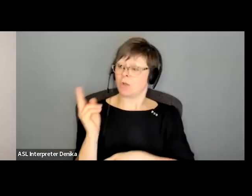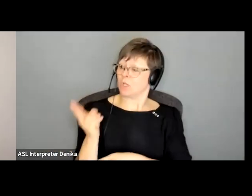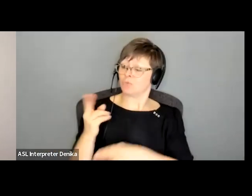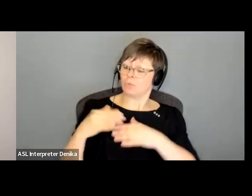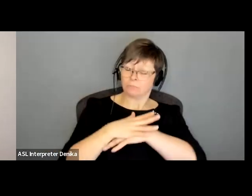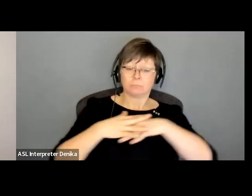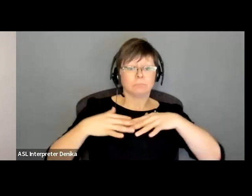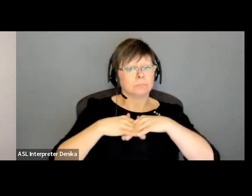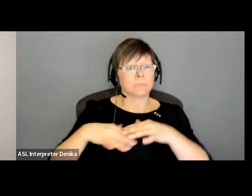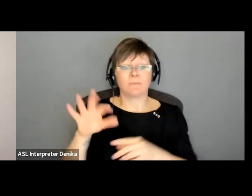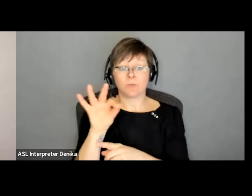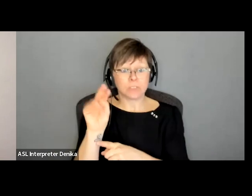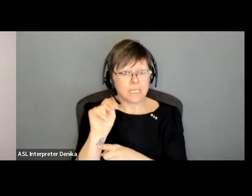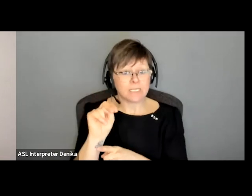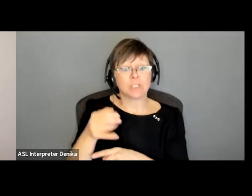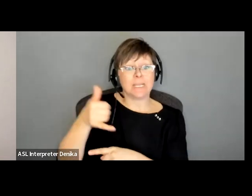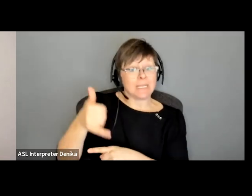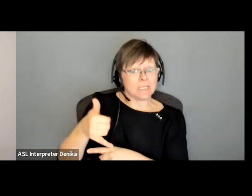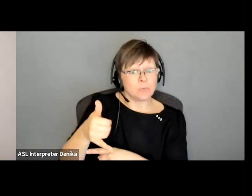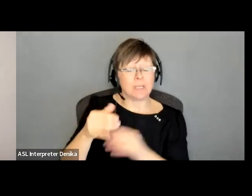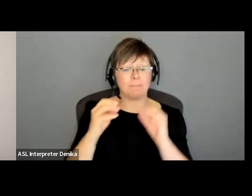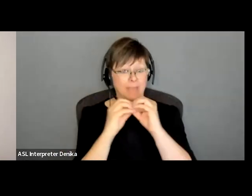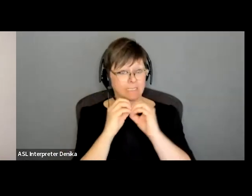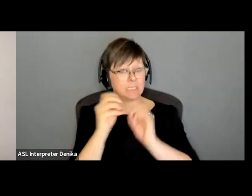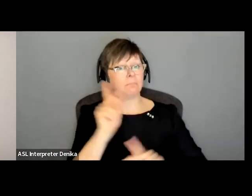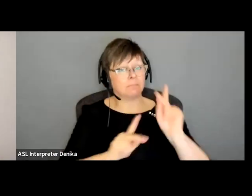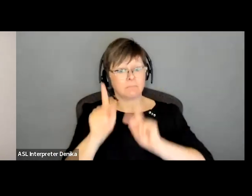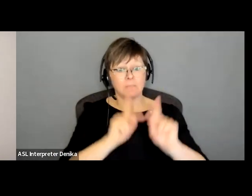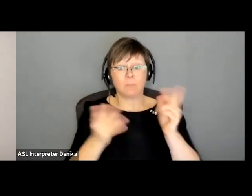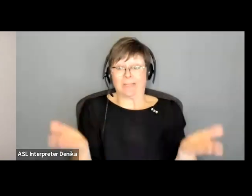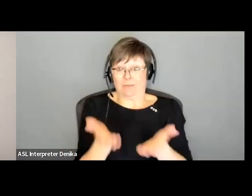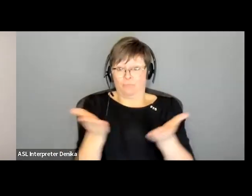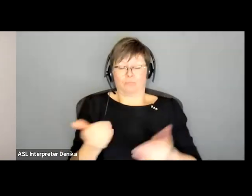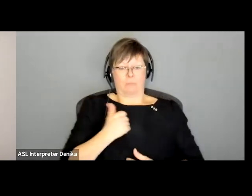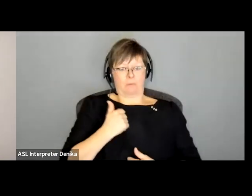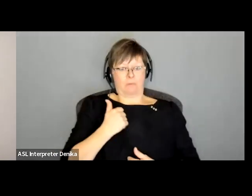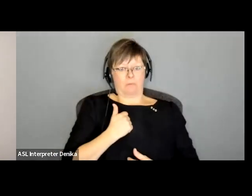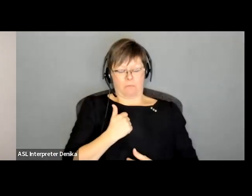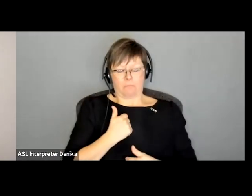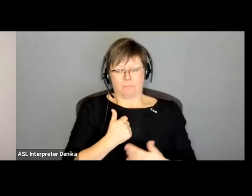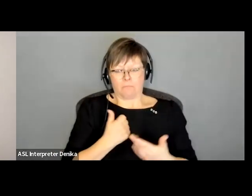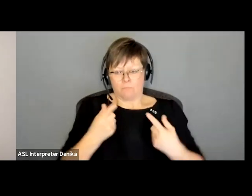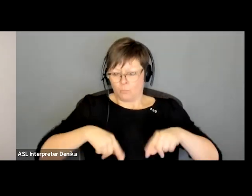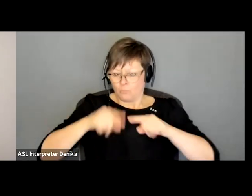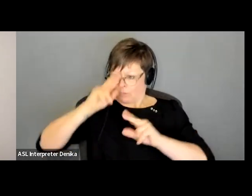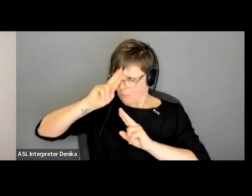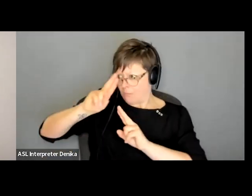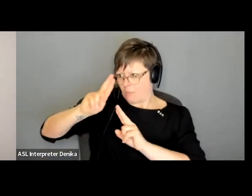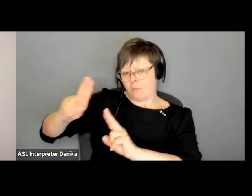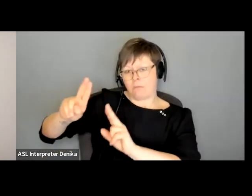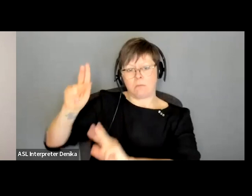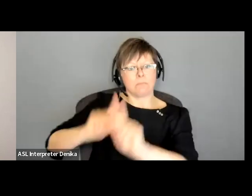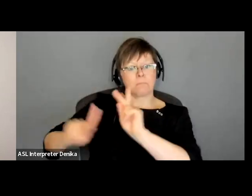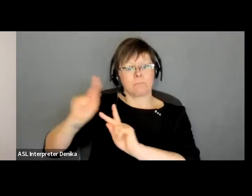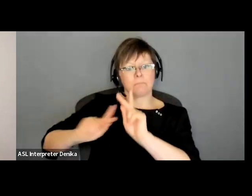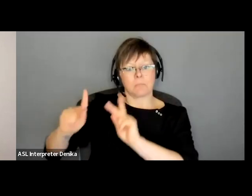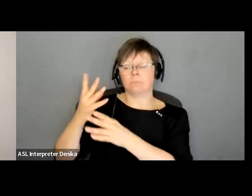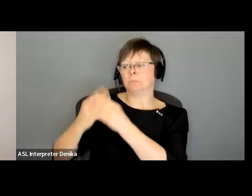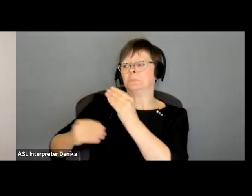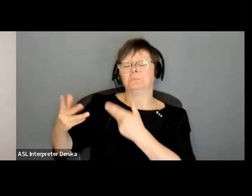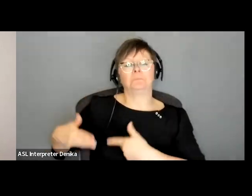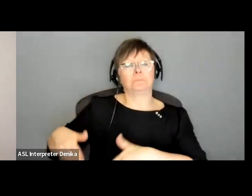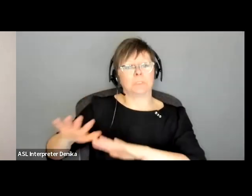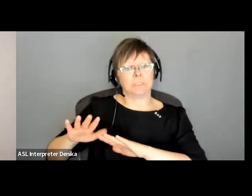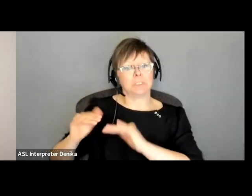nations inuit and metis peoples in canada in honor of those who have gone before us equity commits to working